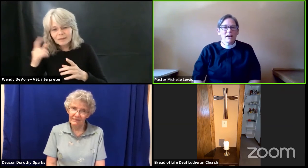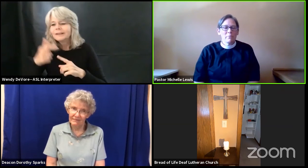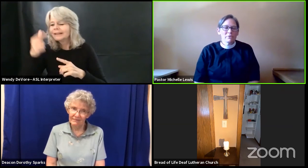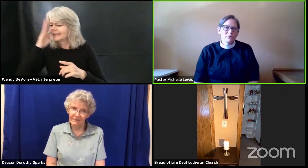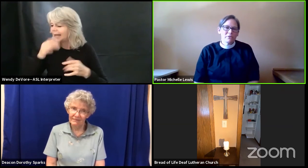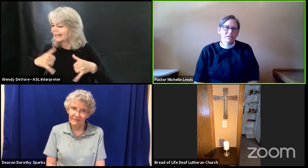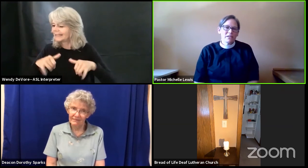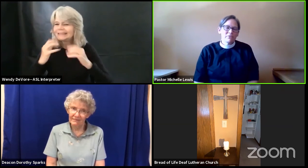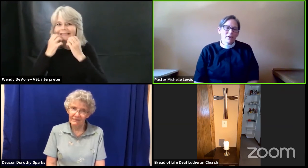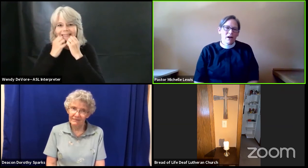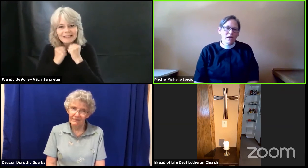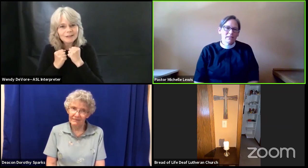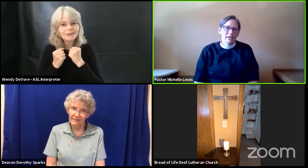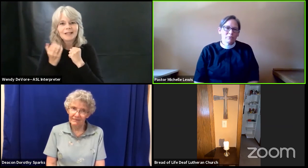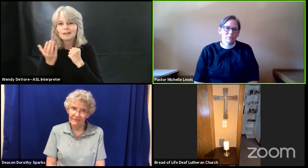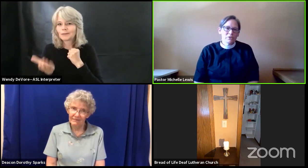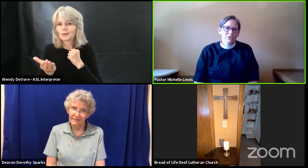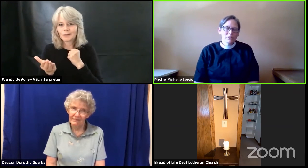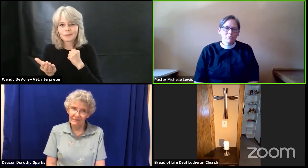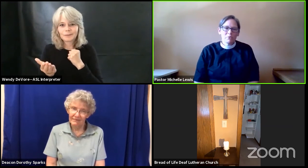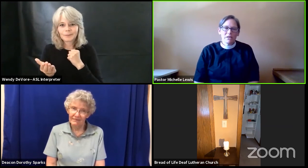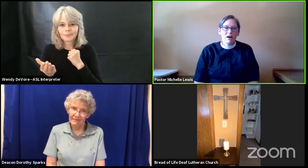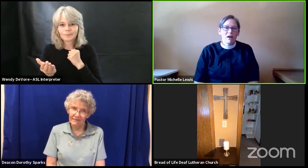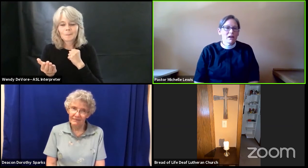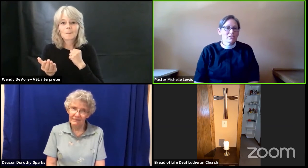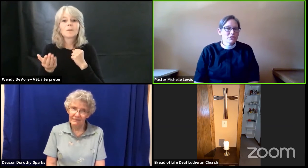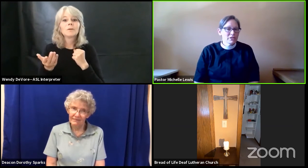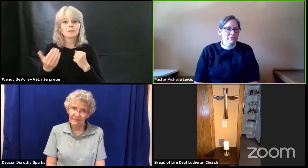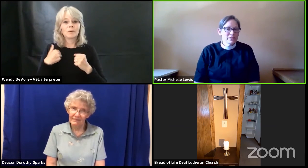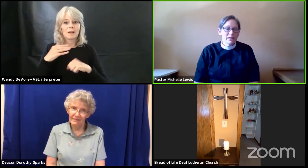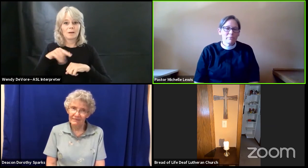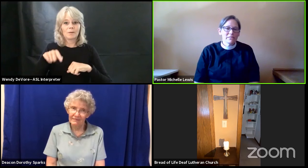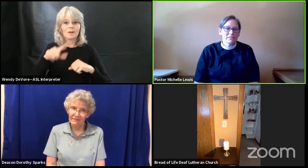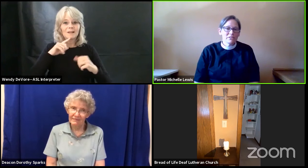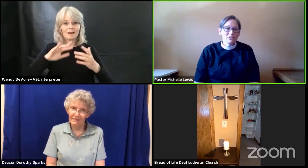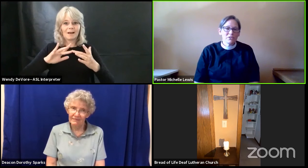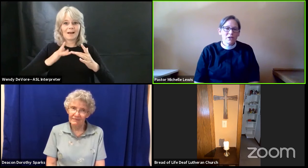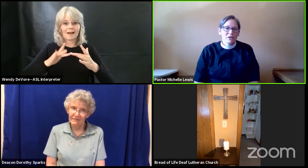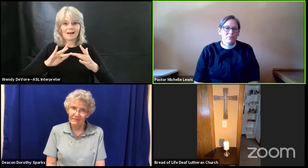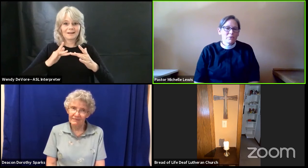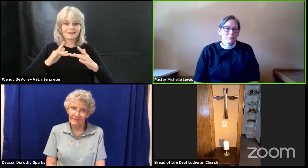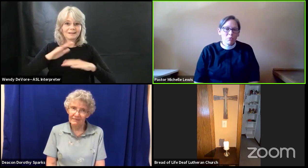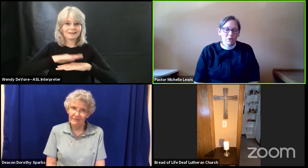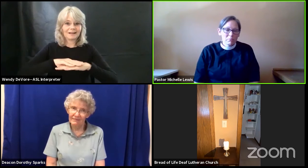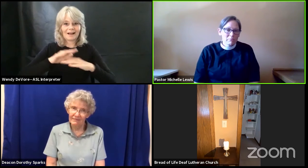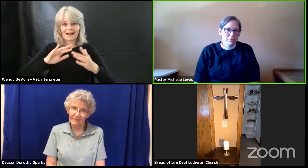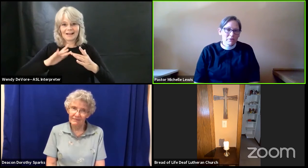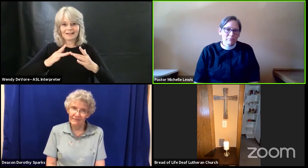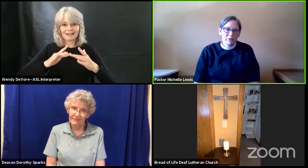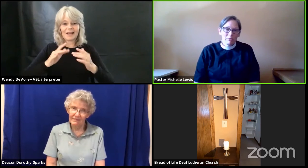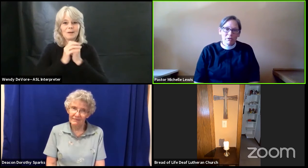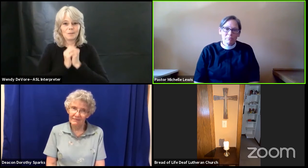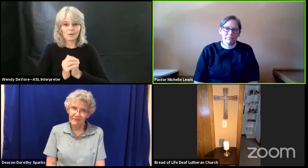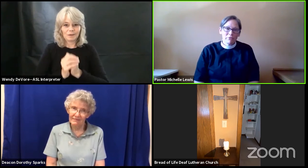opportunity for online worship we are sharing that message with more people than we were before